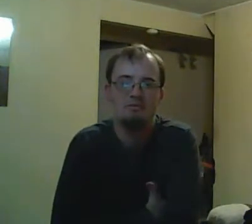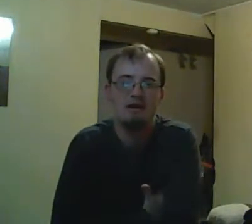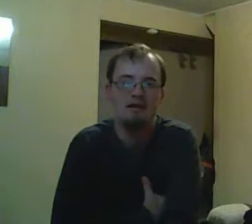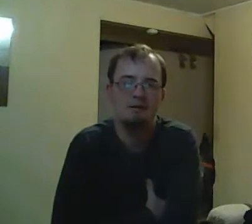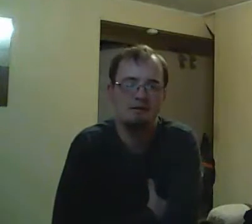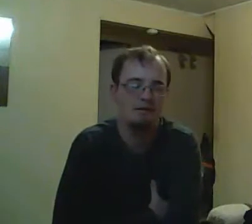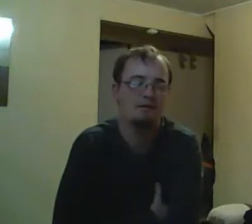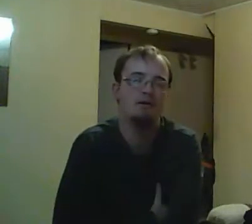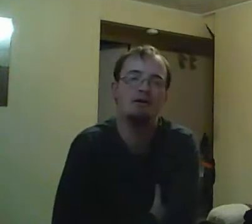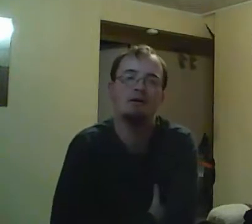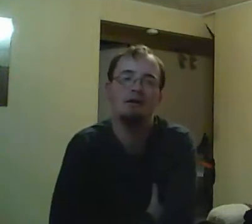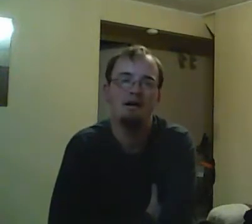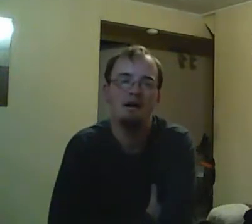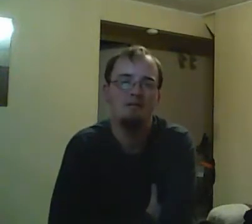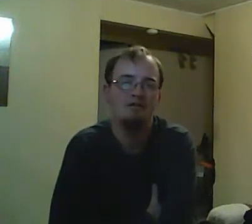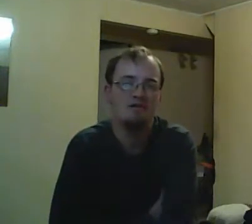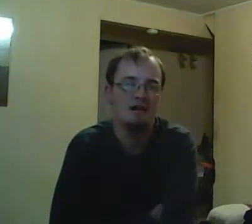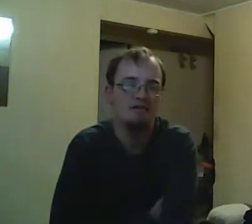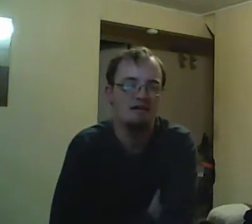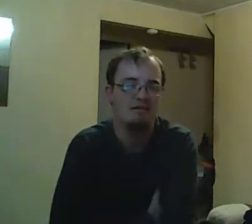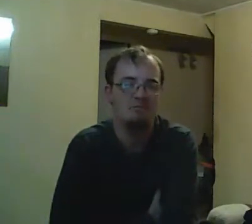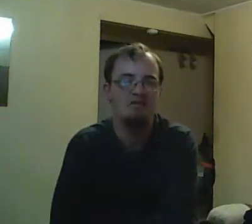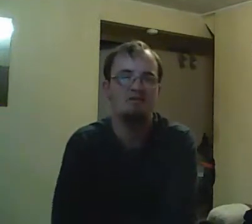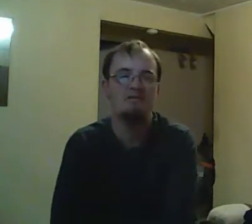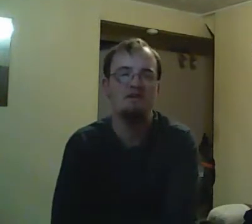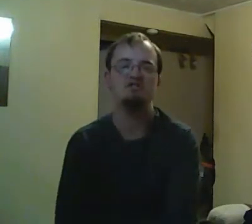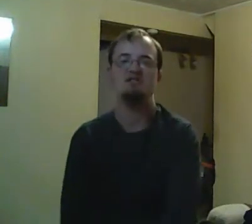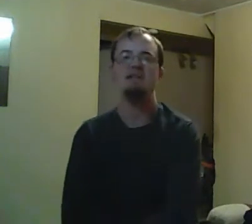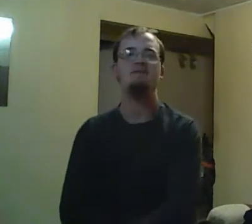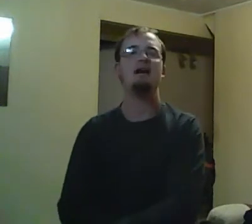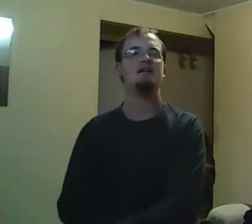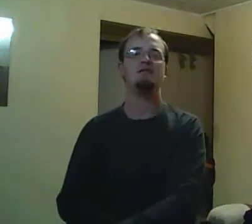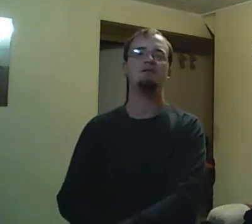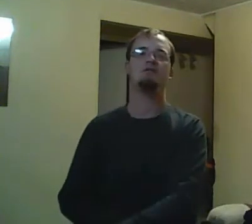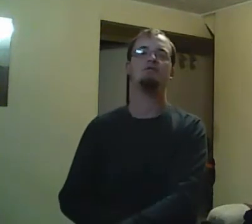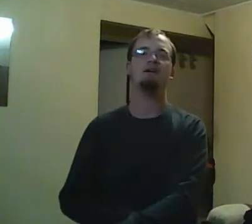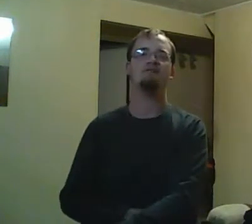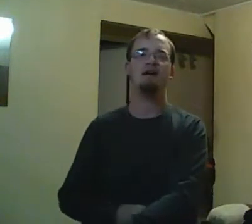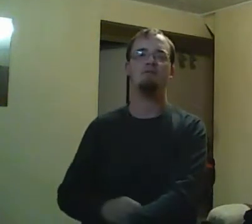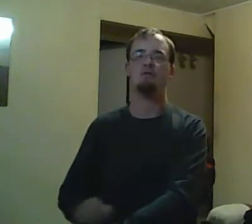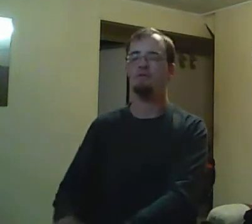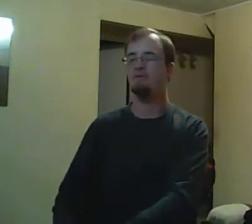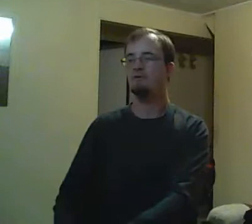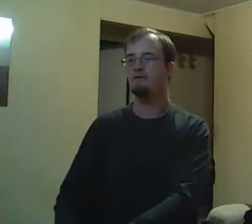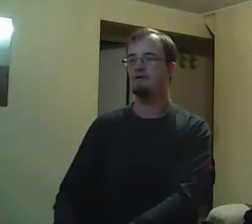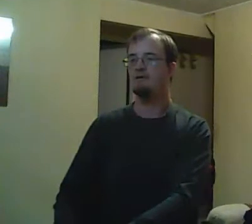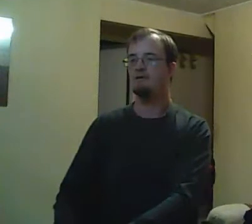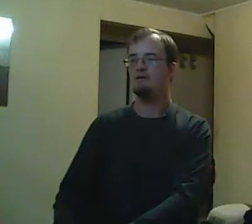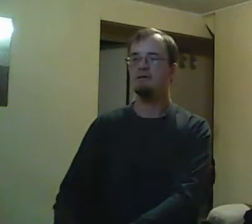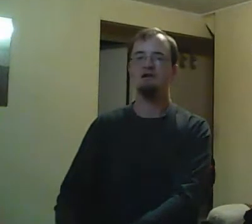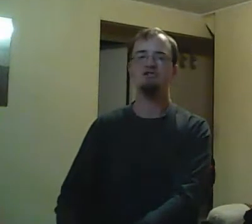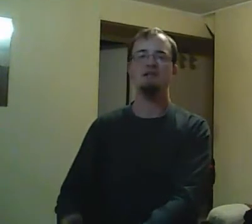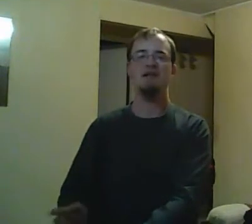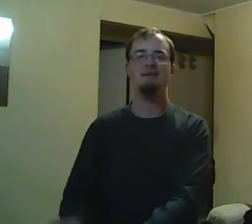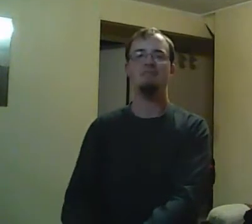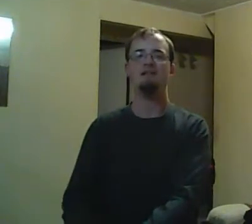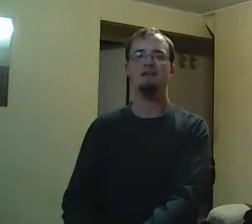two things that don't completely mix, if you will. Sometimes they do. But the problem with Radditch is that, you know,